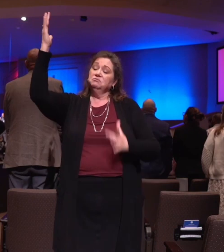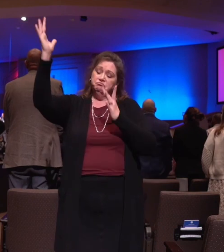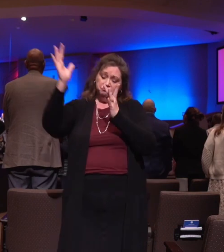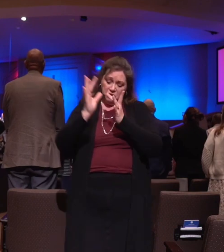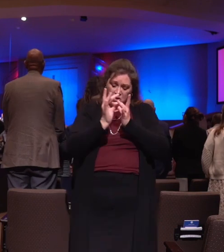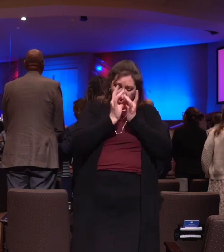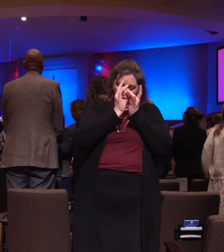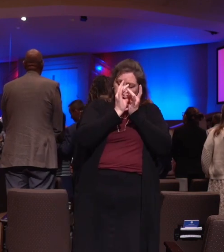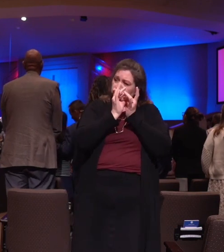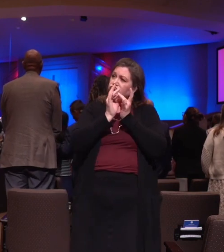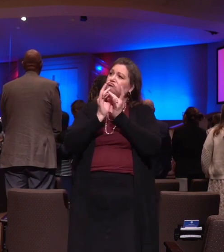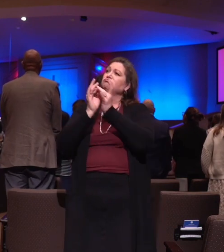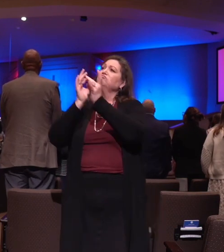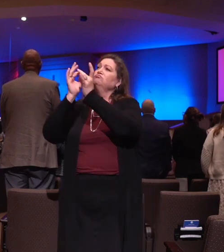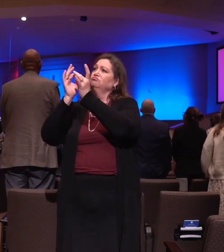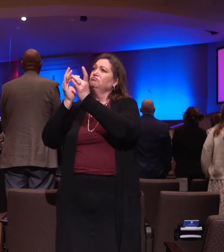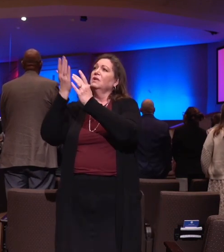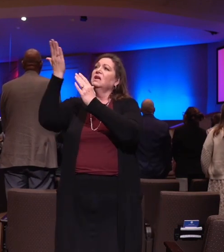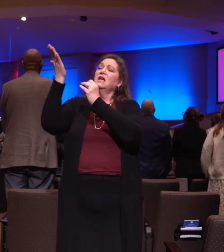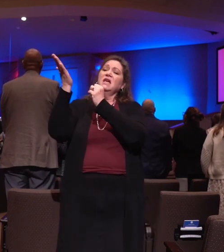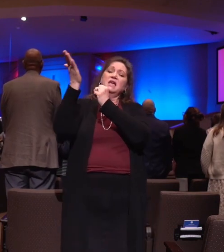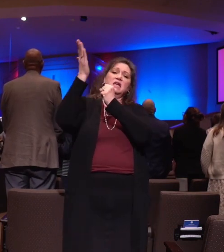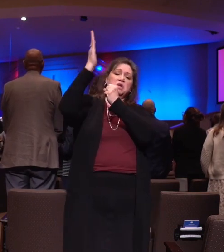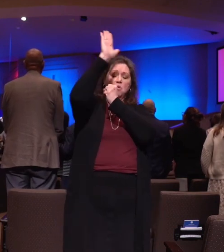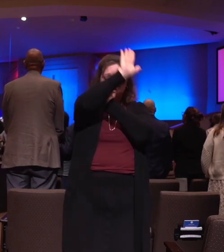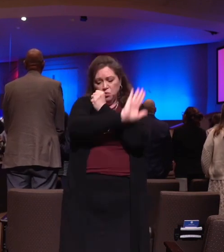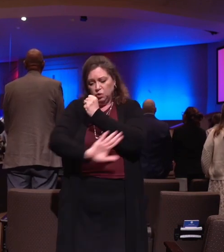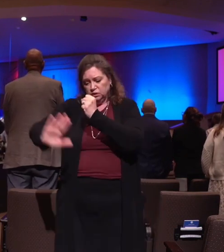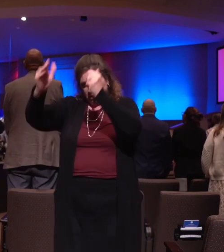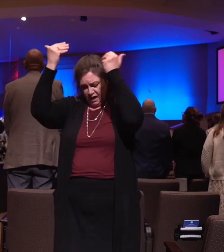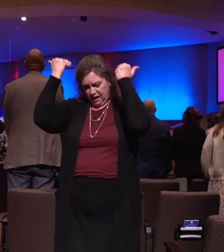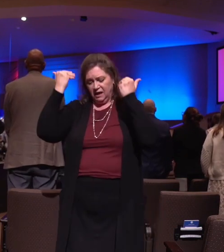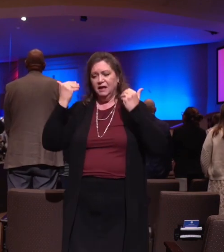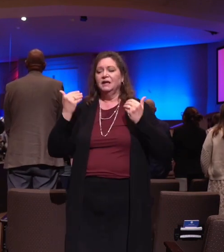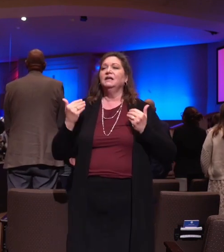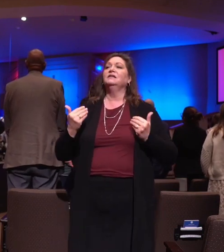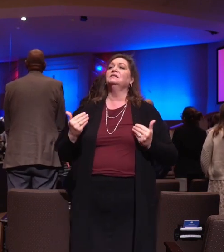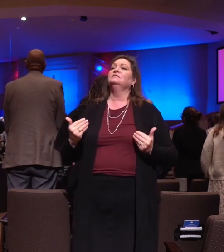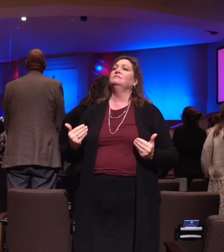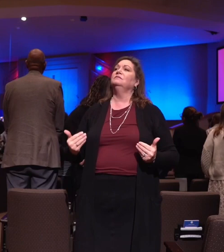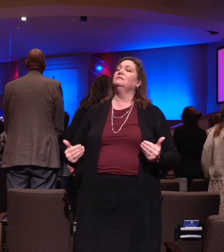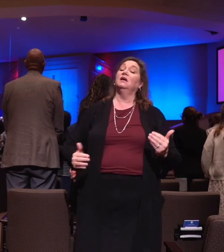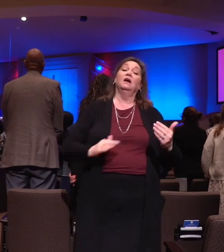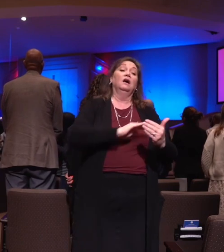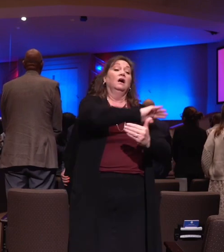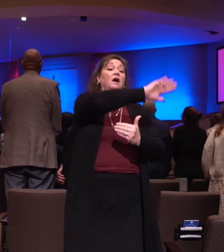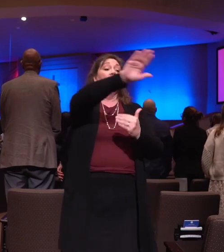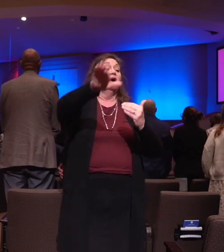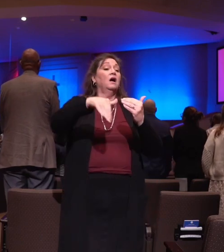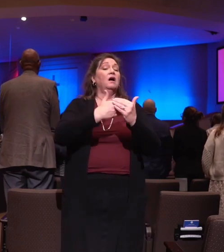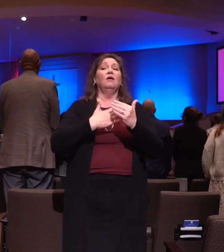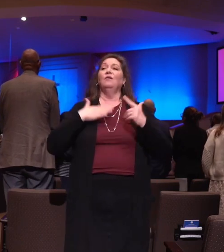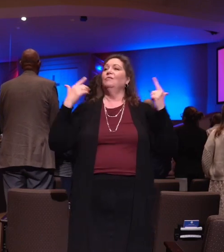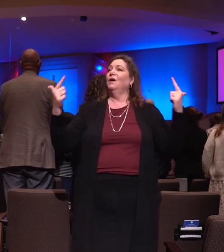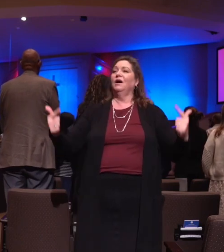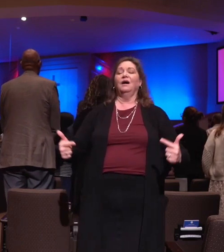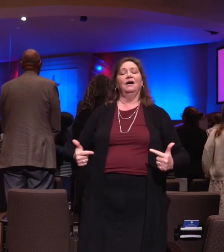shield and portion be, as long as life